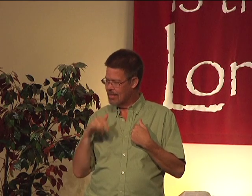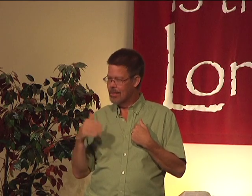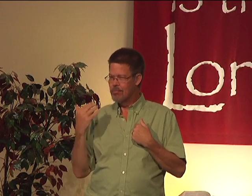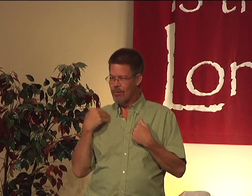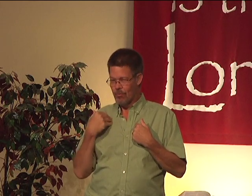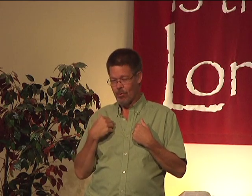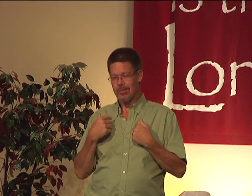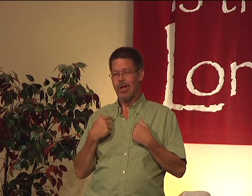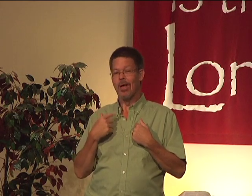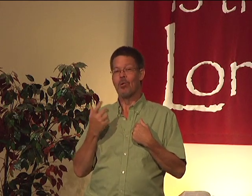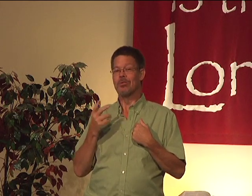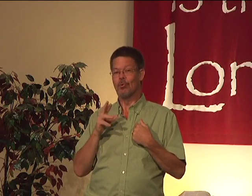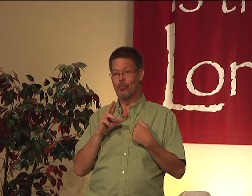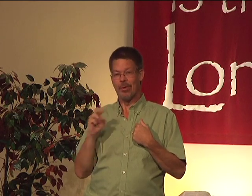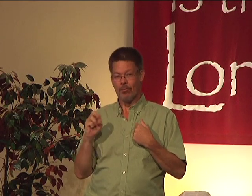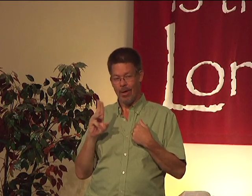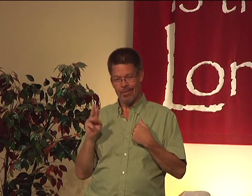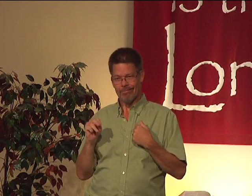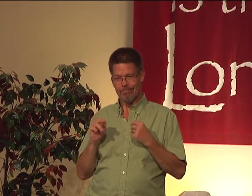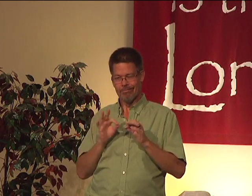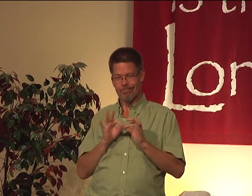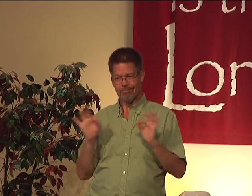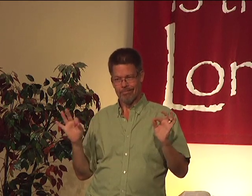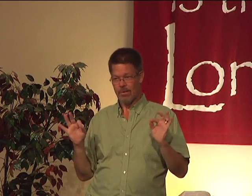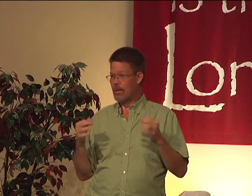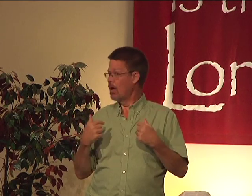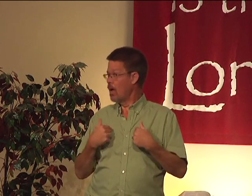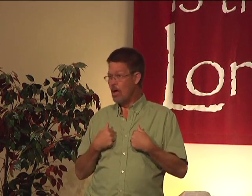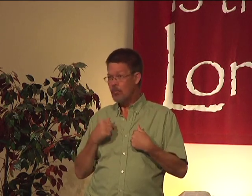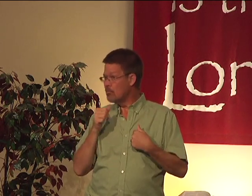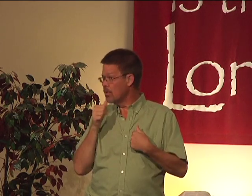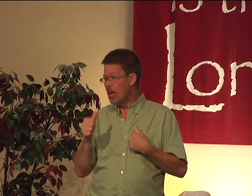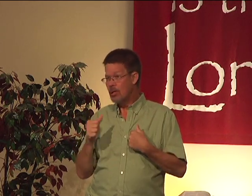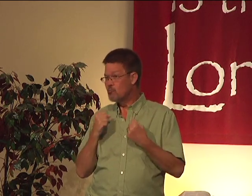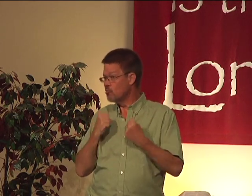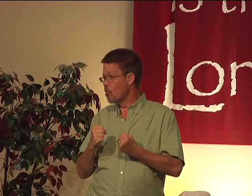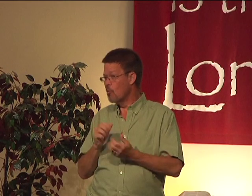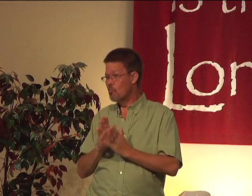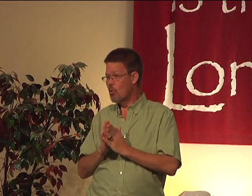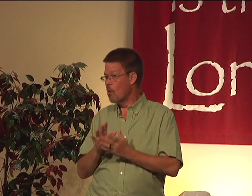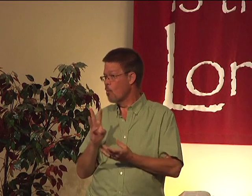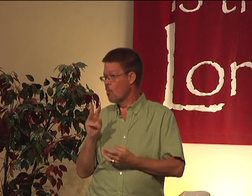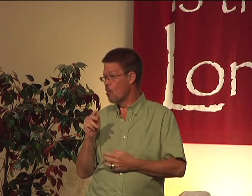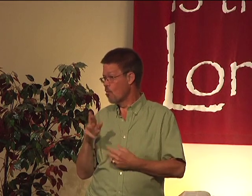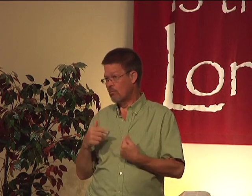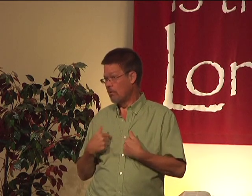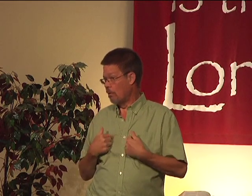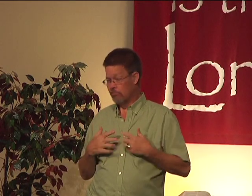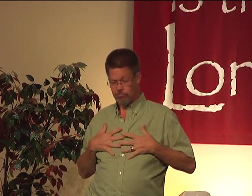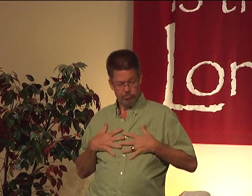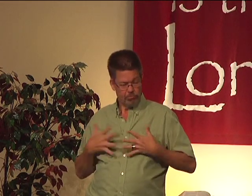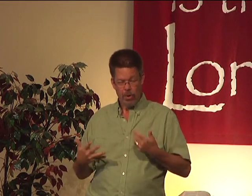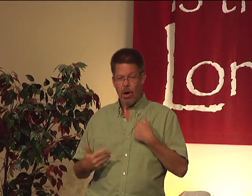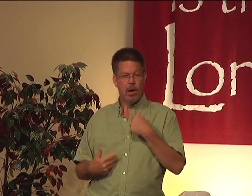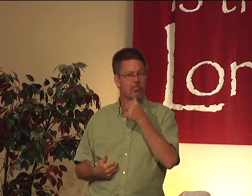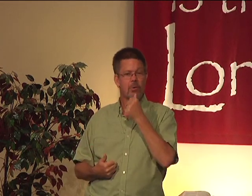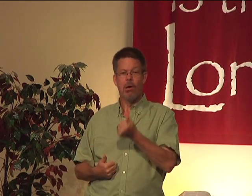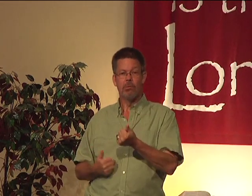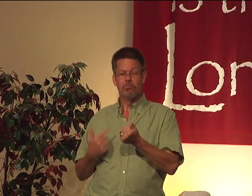I think I can say, I think I've said this before. It's a rerun statement, but I'm not a strong prayer warrior.